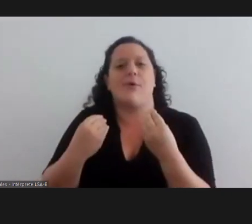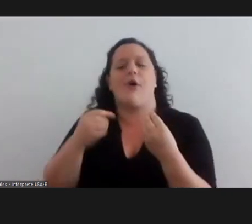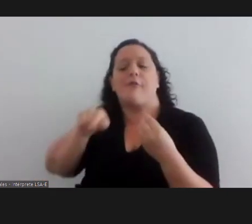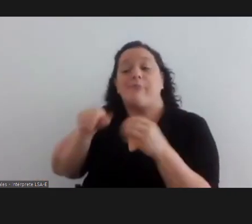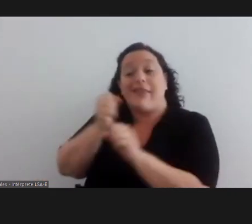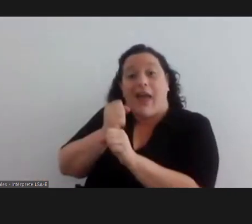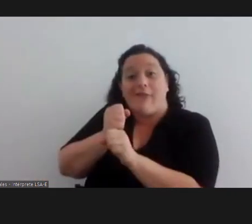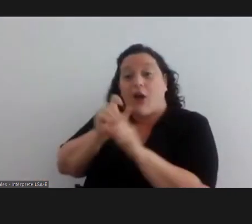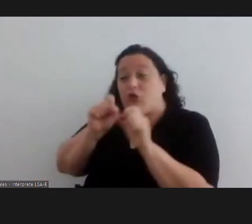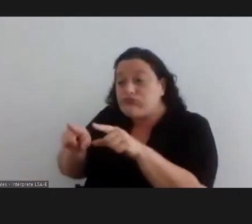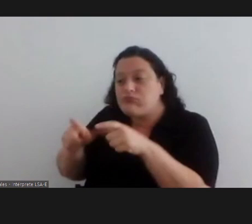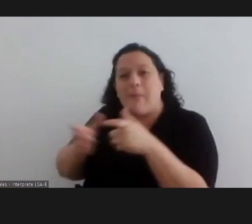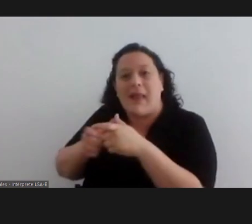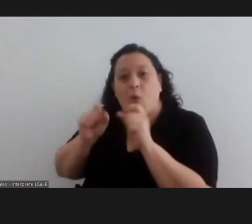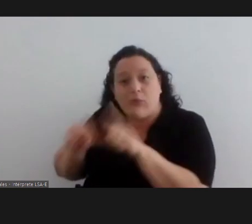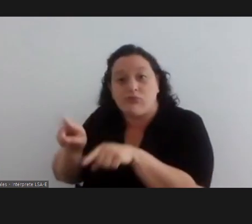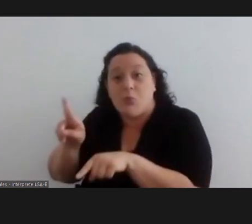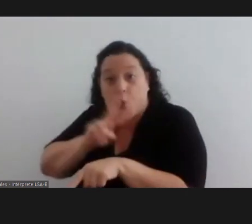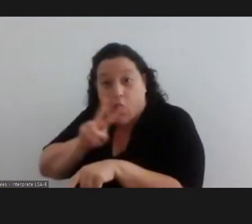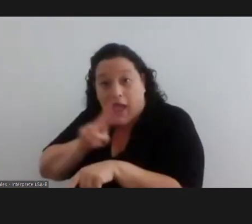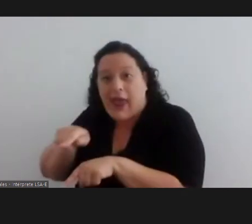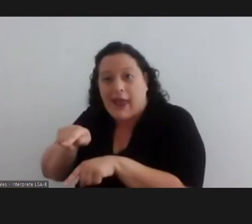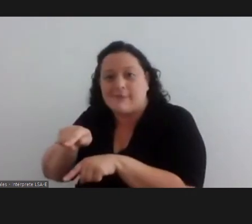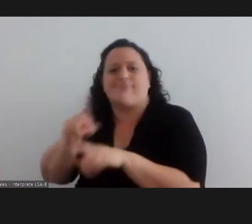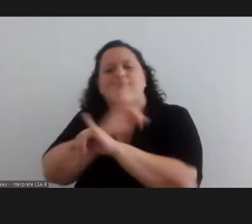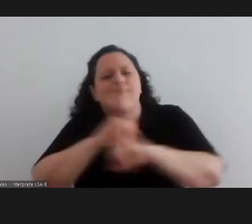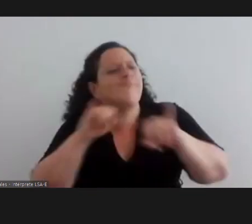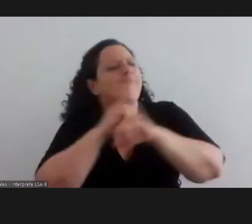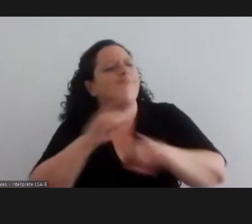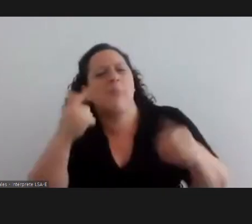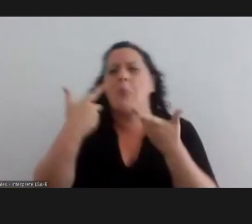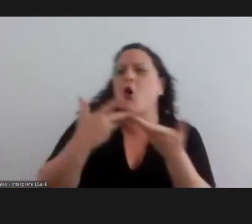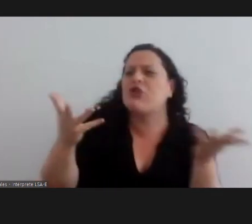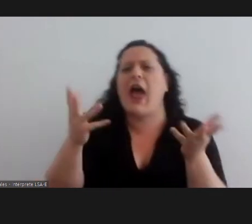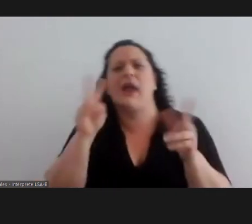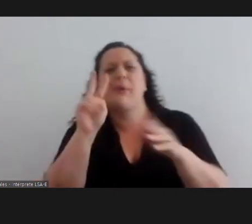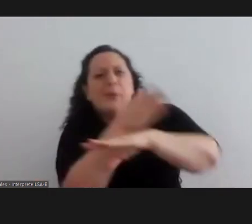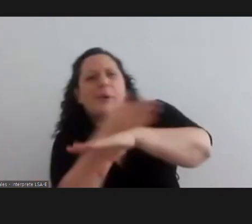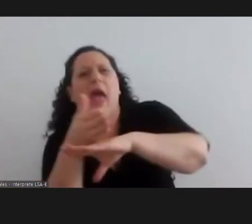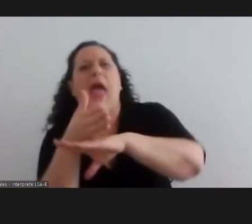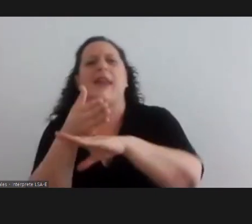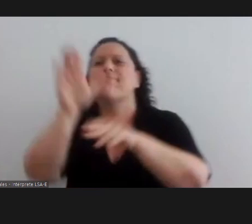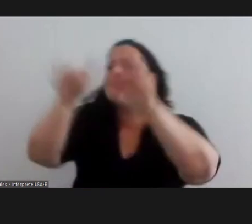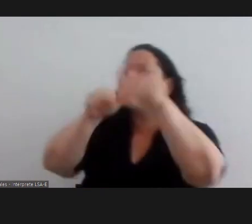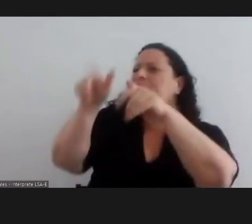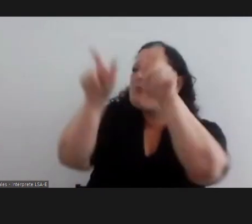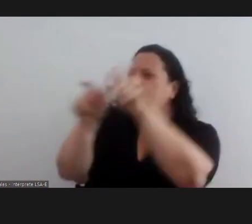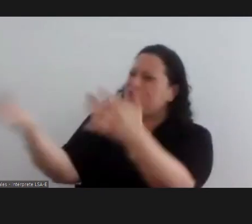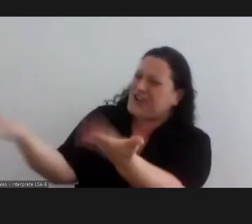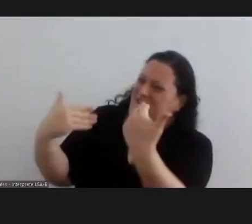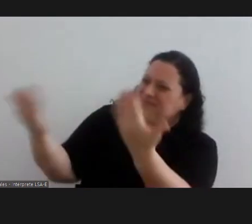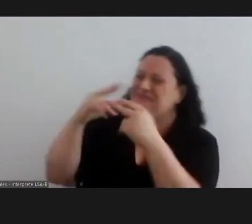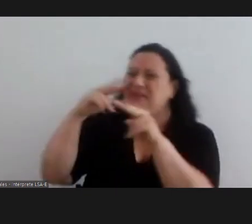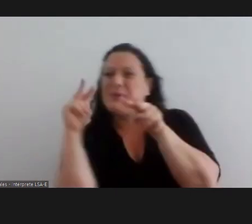that by disseminating these films and showing them and watching them and talking to people about them and